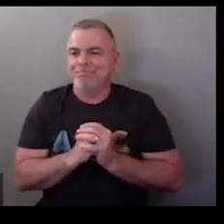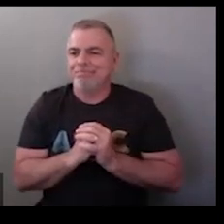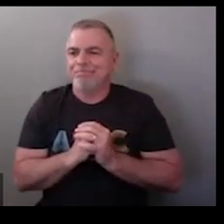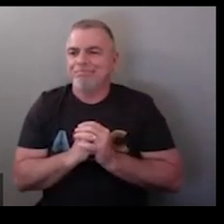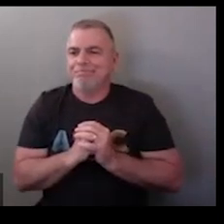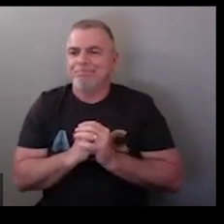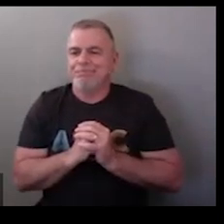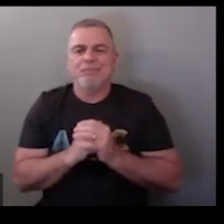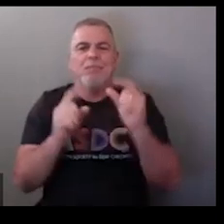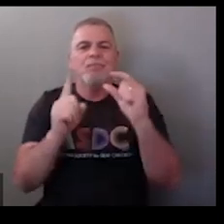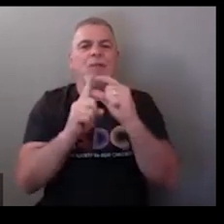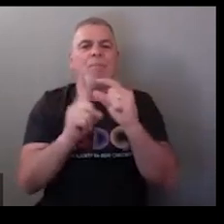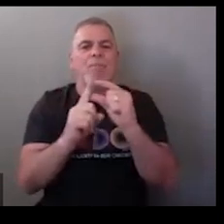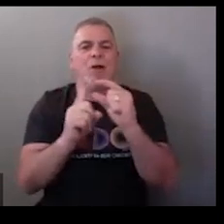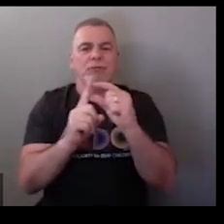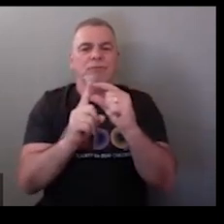or language